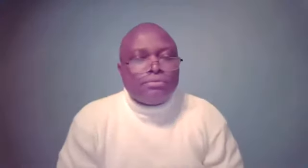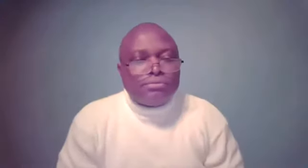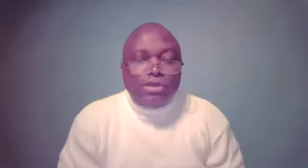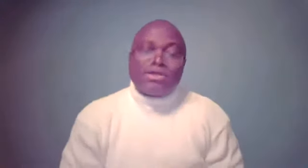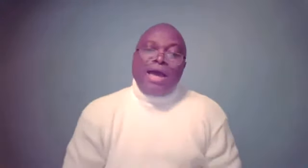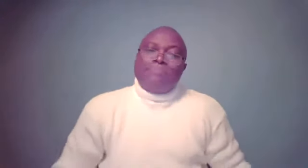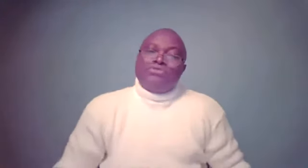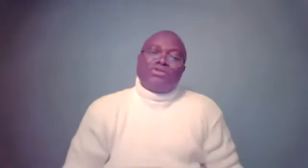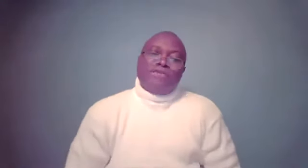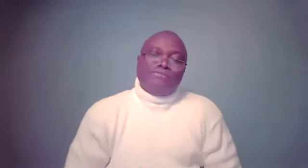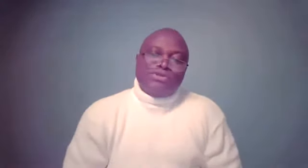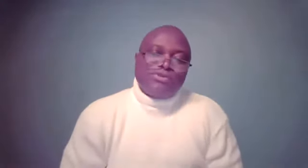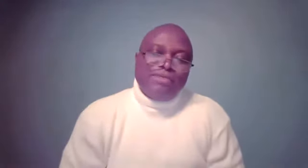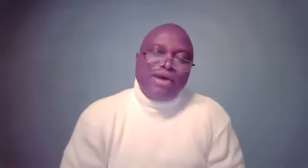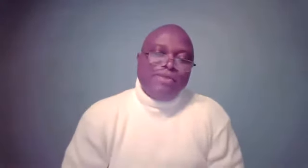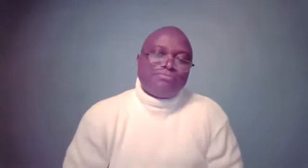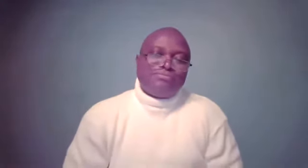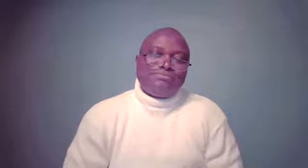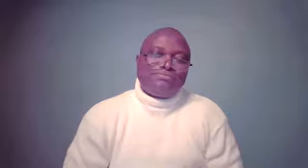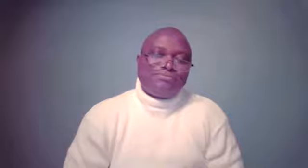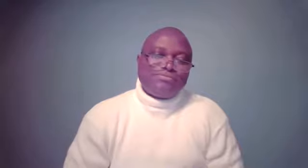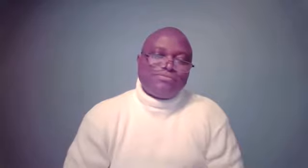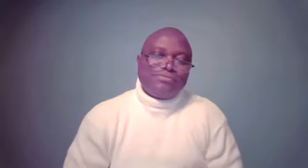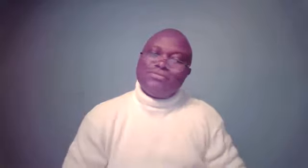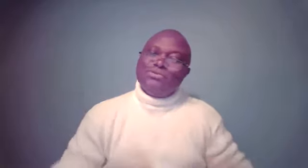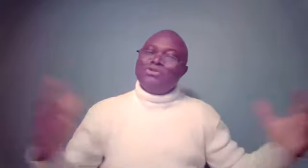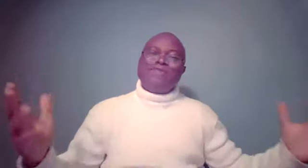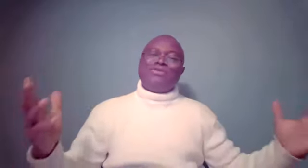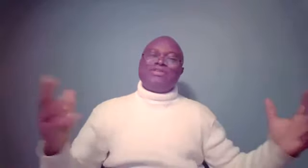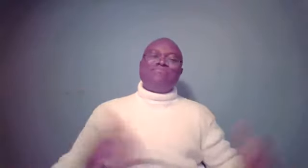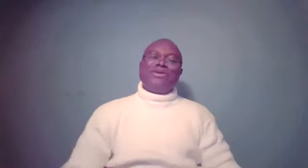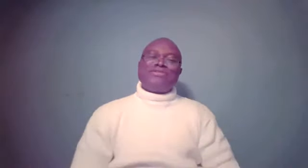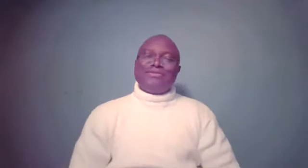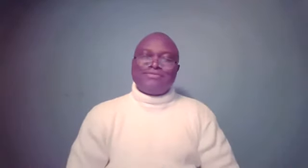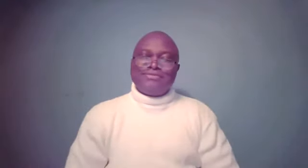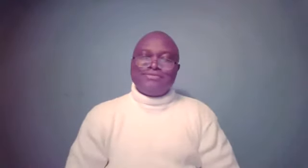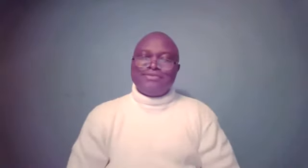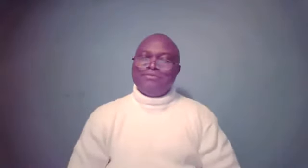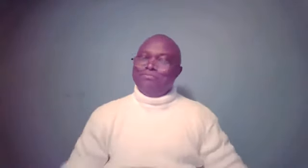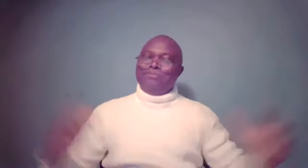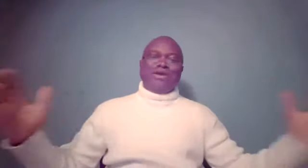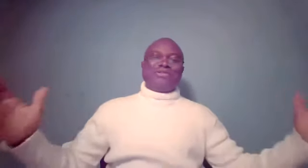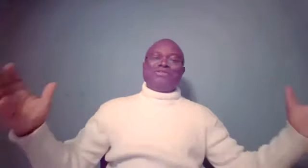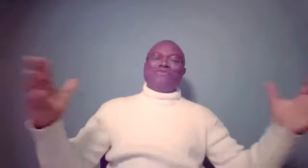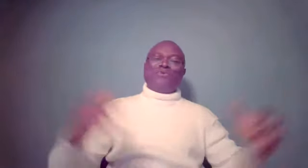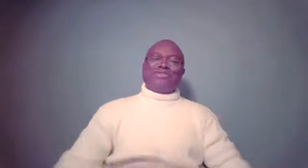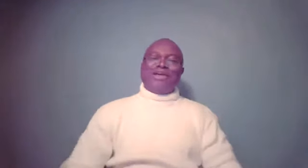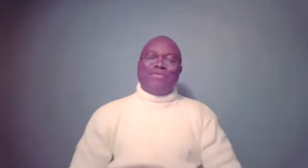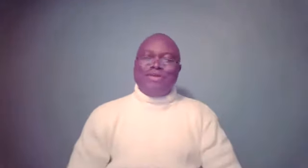This guy, Joseph, we're still talking about him. Joseph was still in prison. The presence of God was there with him.